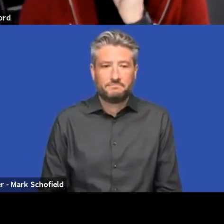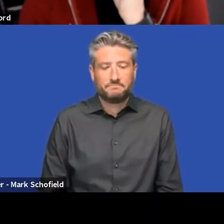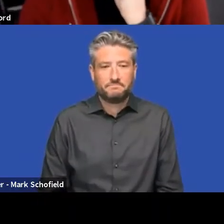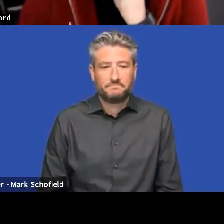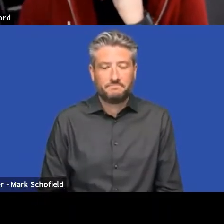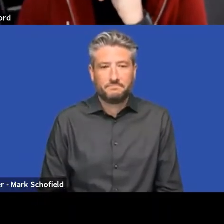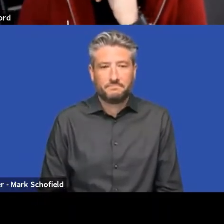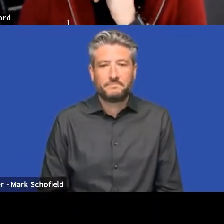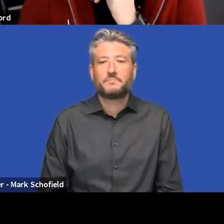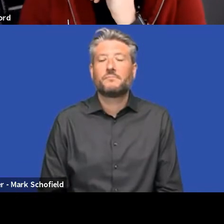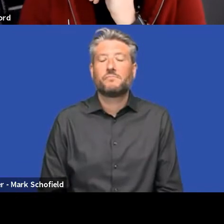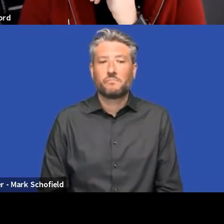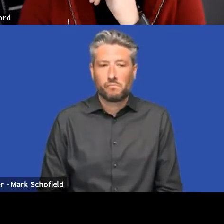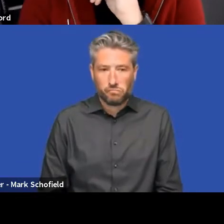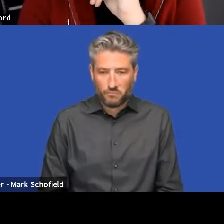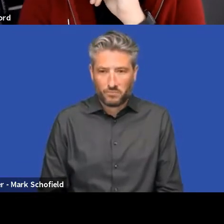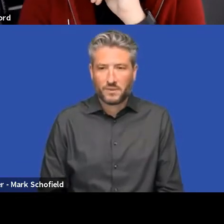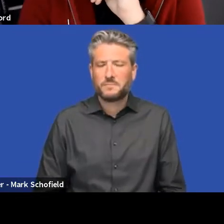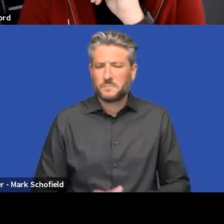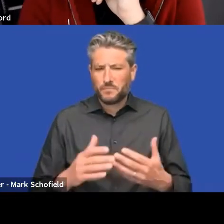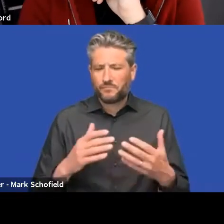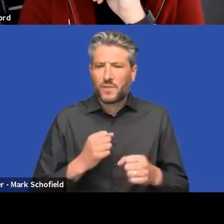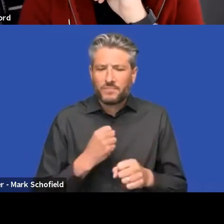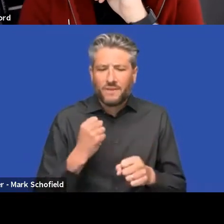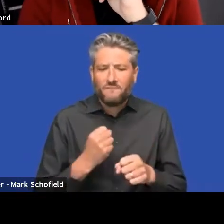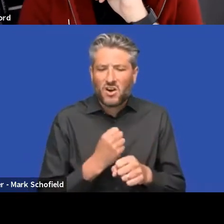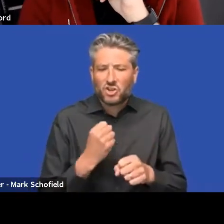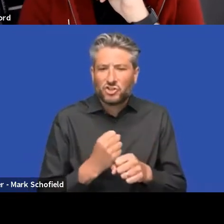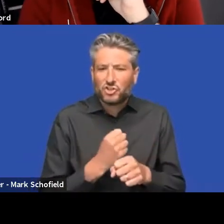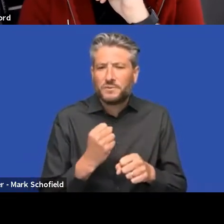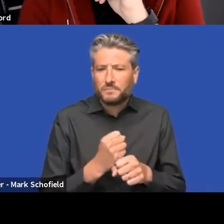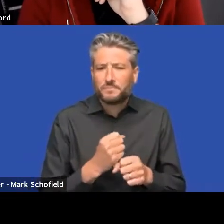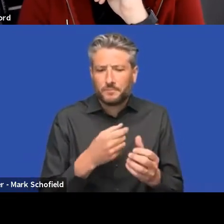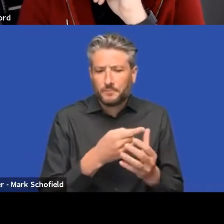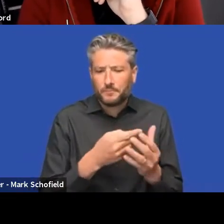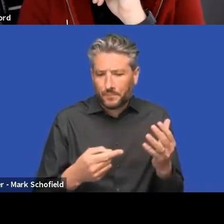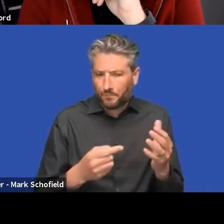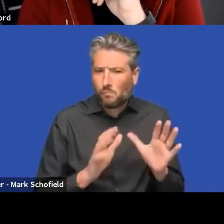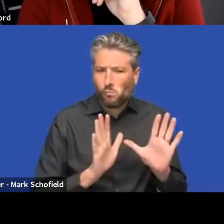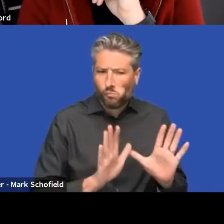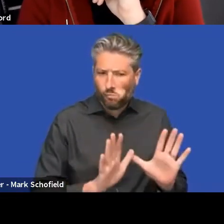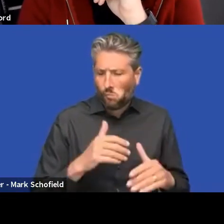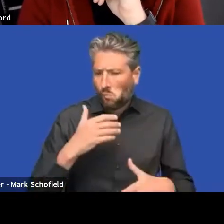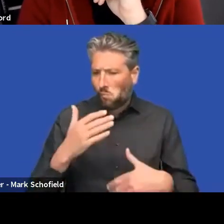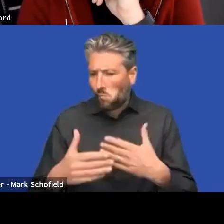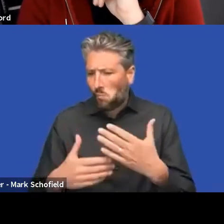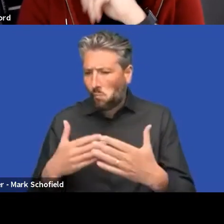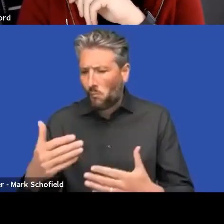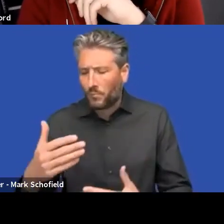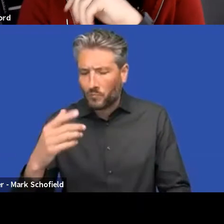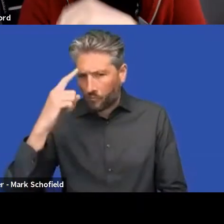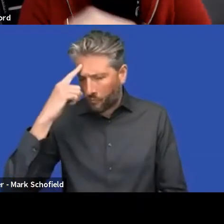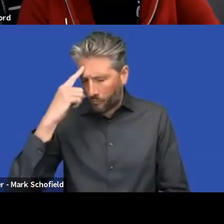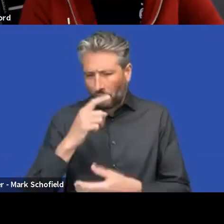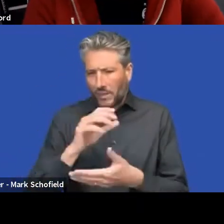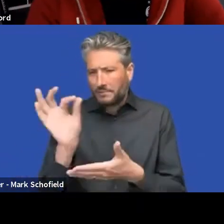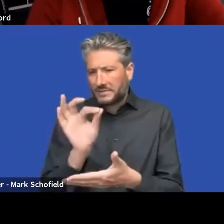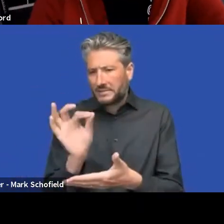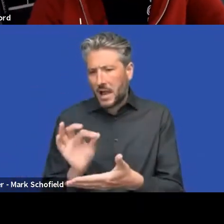Going beyond just functionality then, uh, and if we think from a design perspective, when we're looking at the